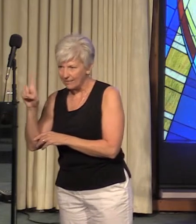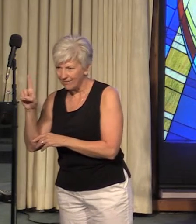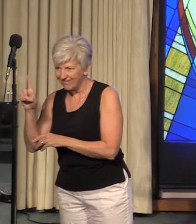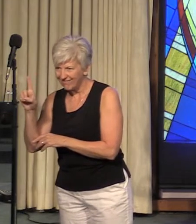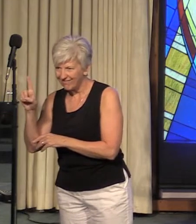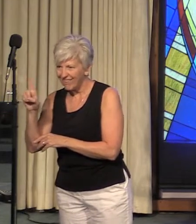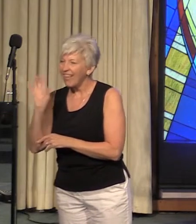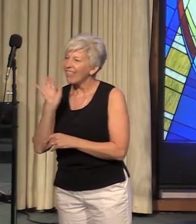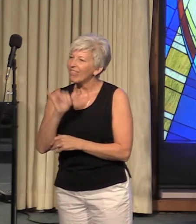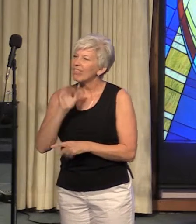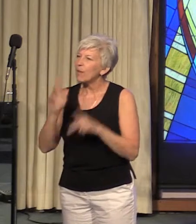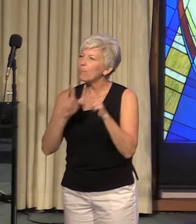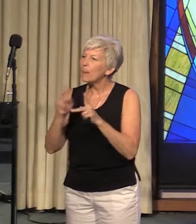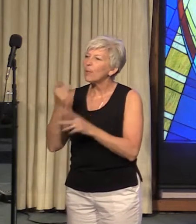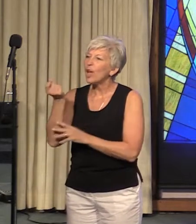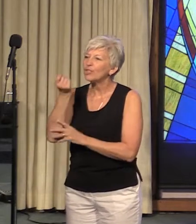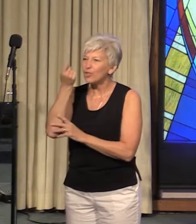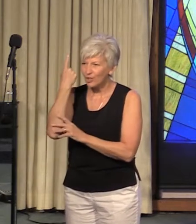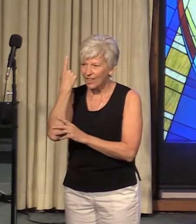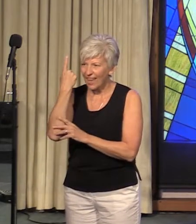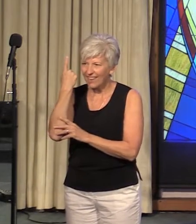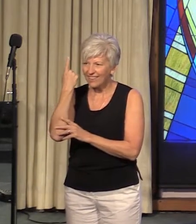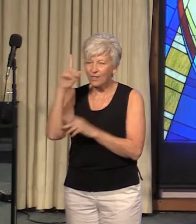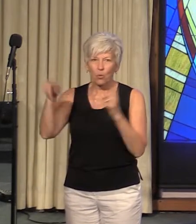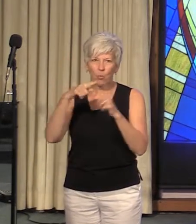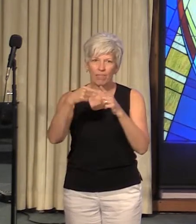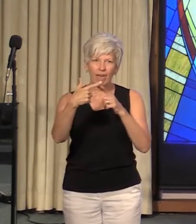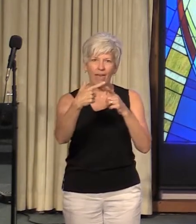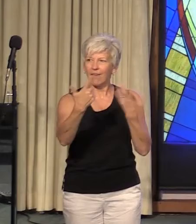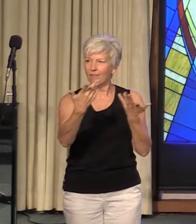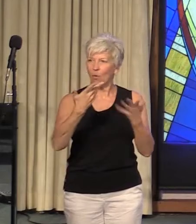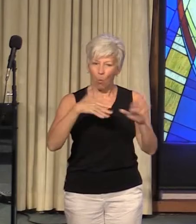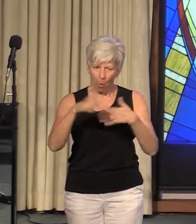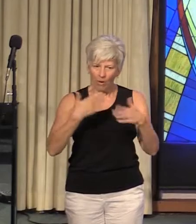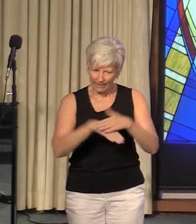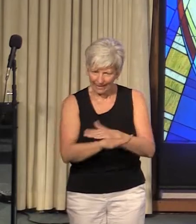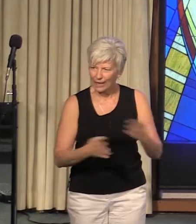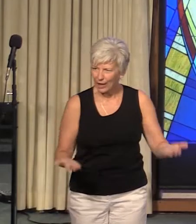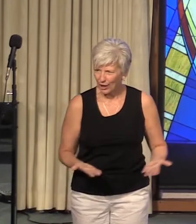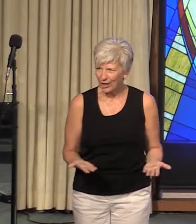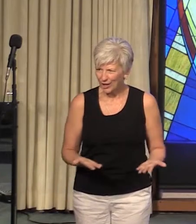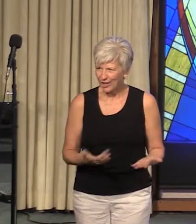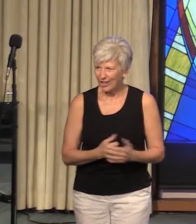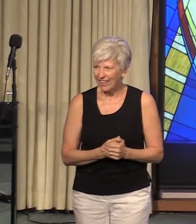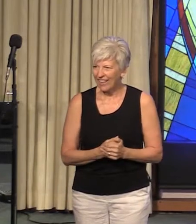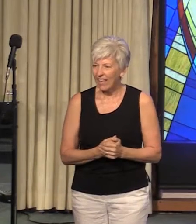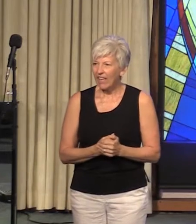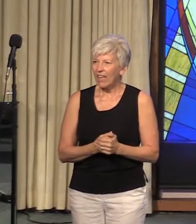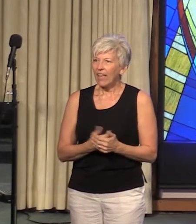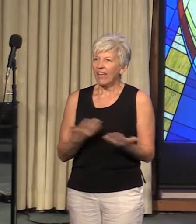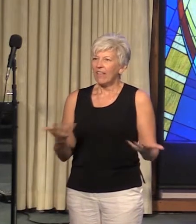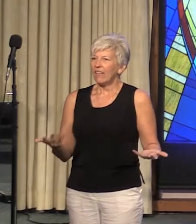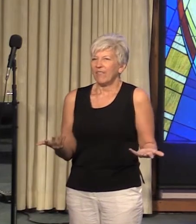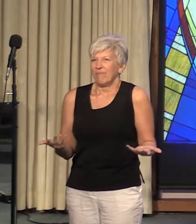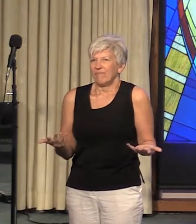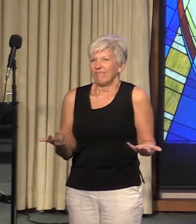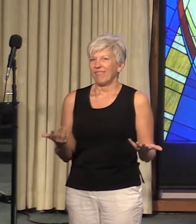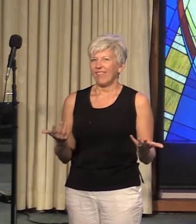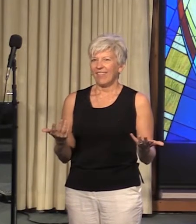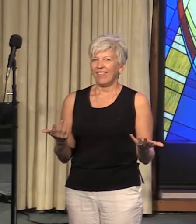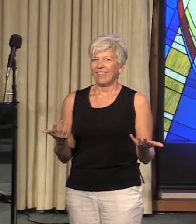understand when they come through these doors that there was never anything